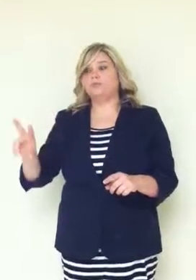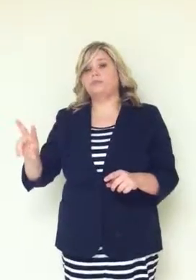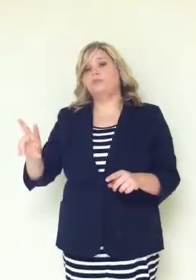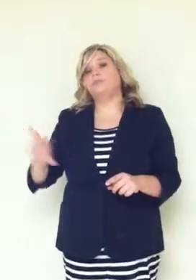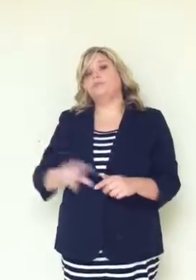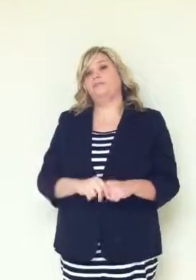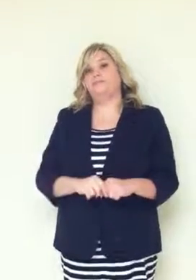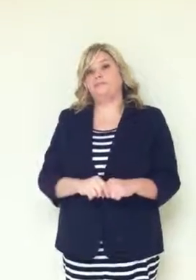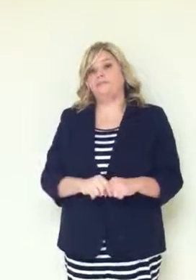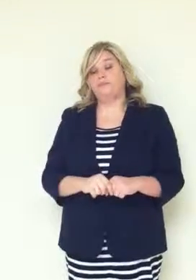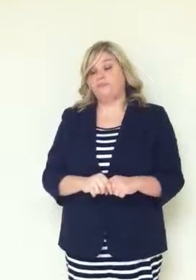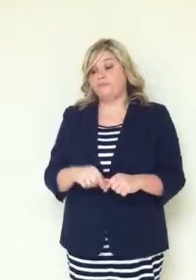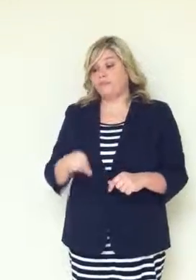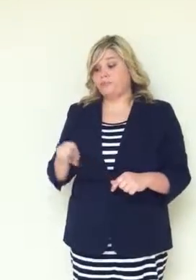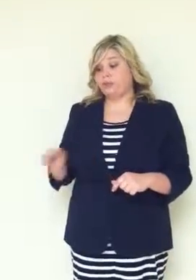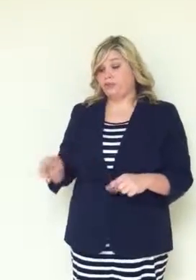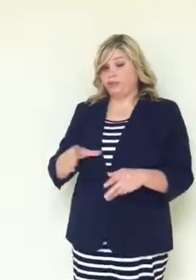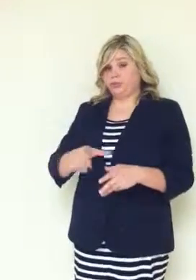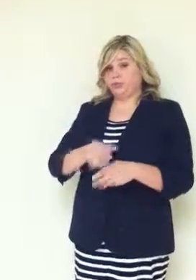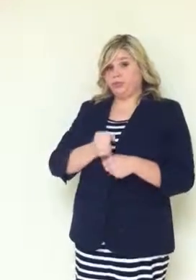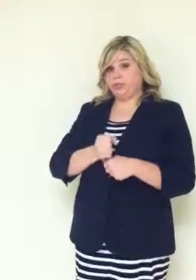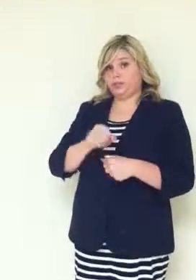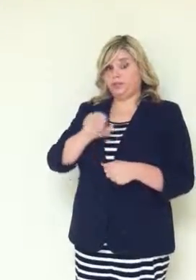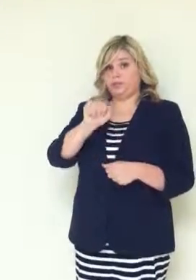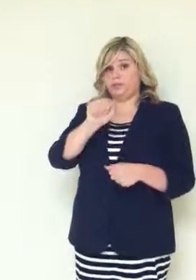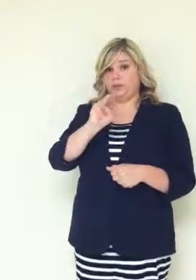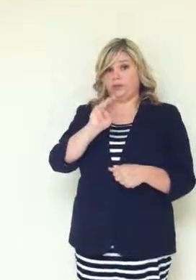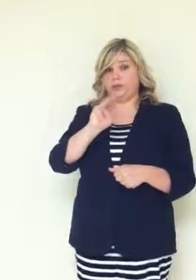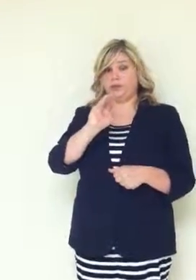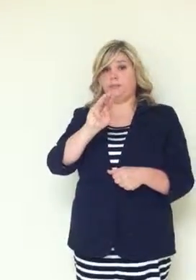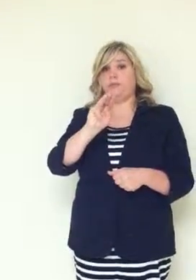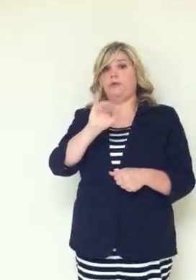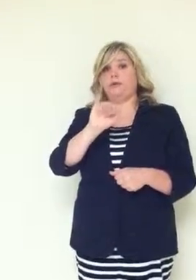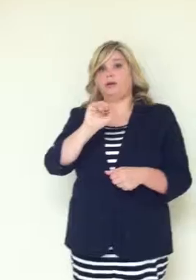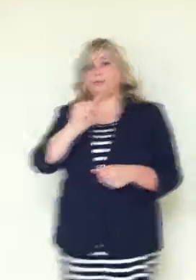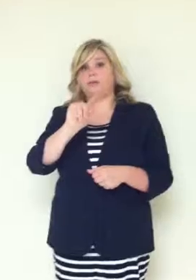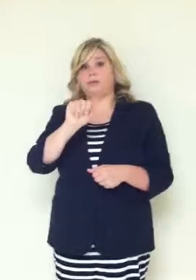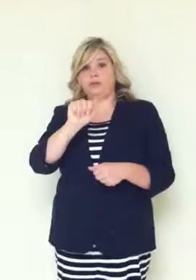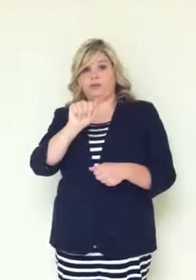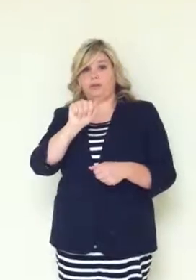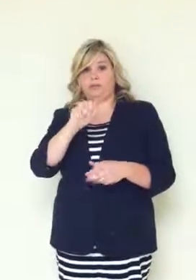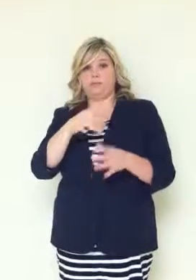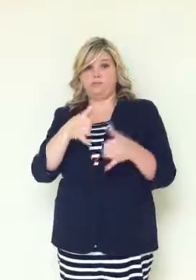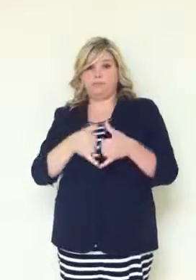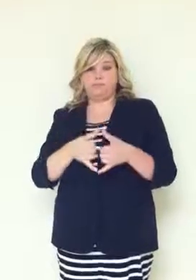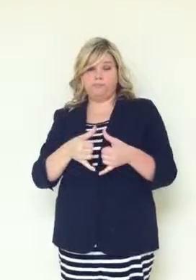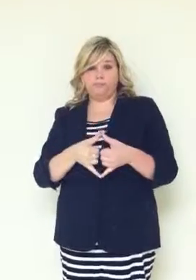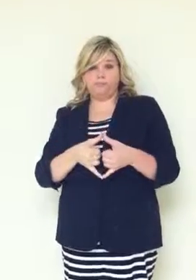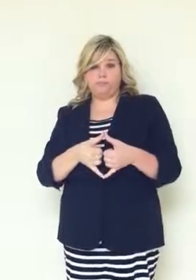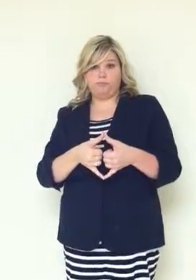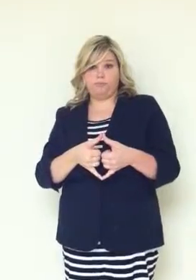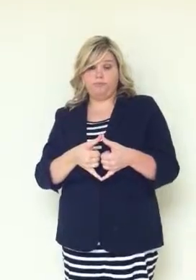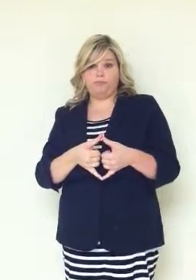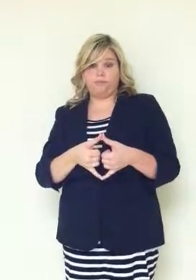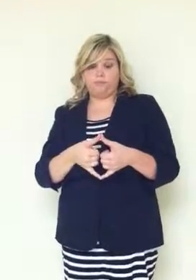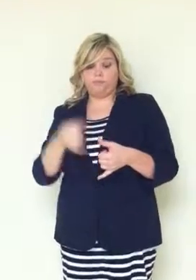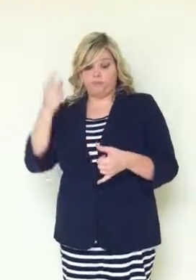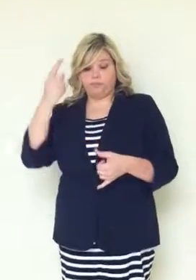She received the AMITA award for outstanding work on